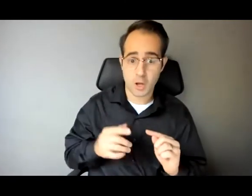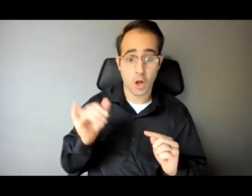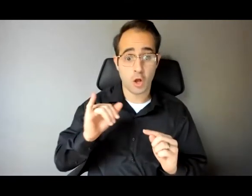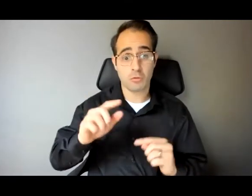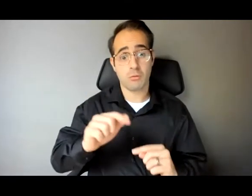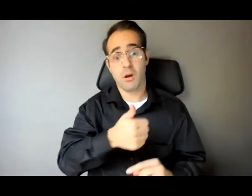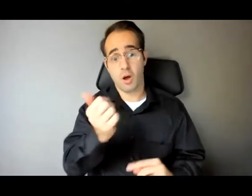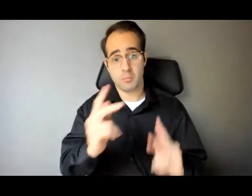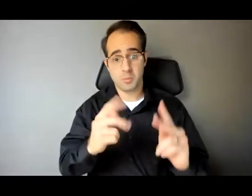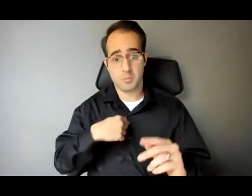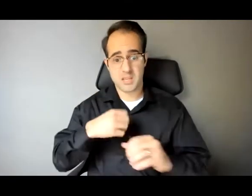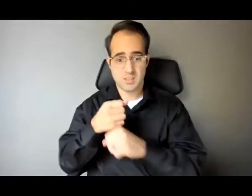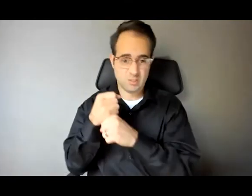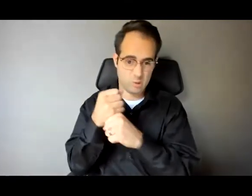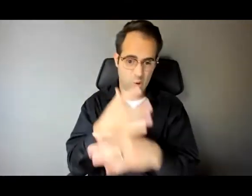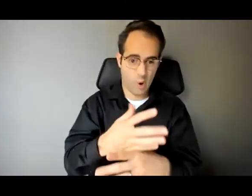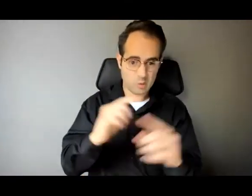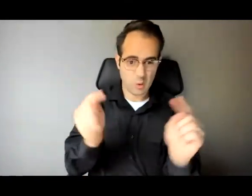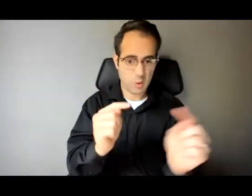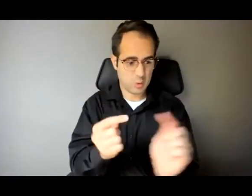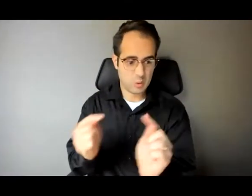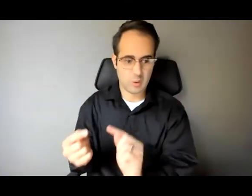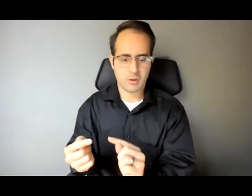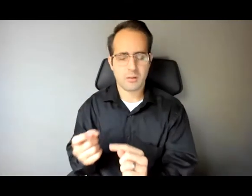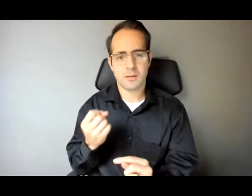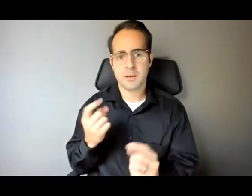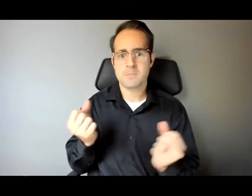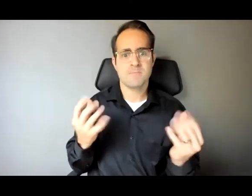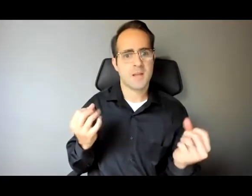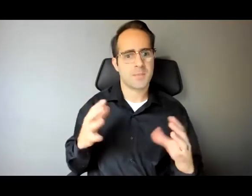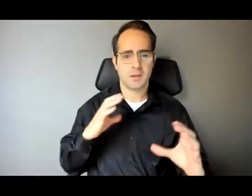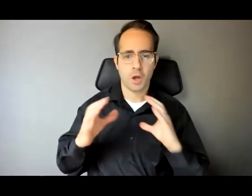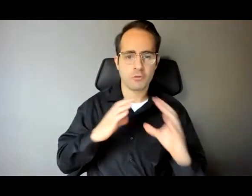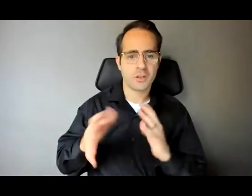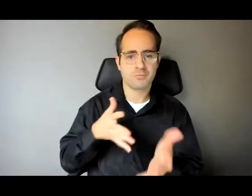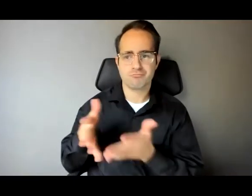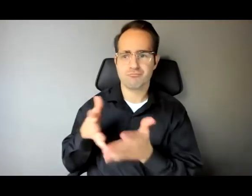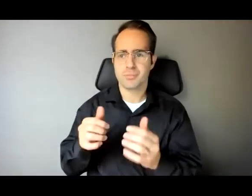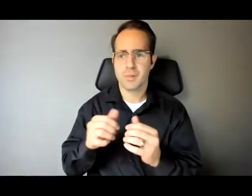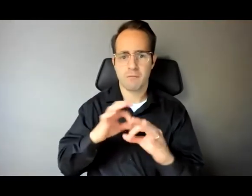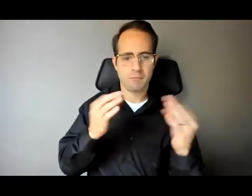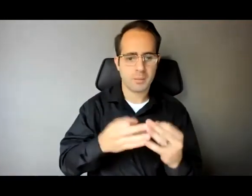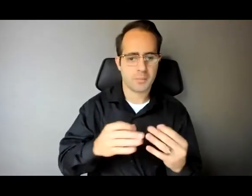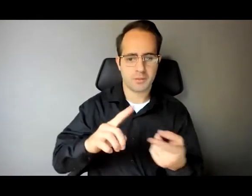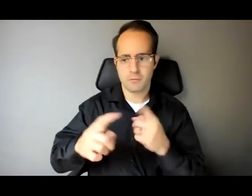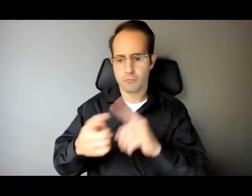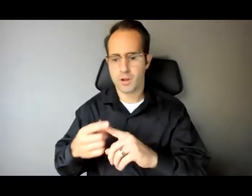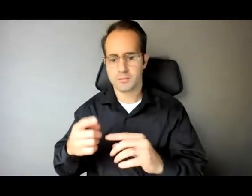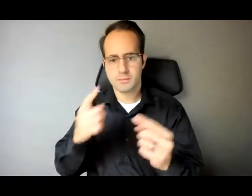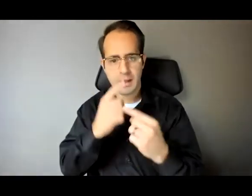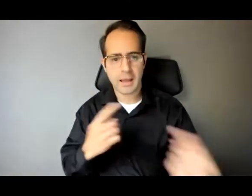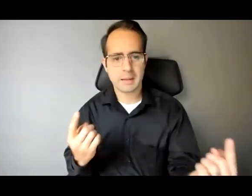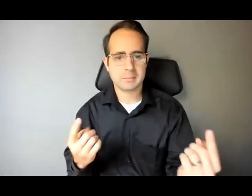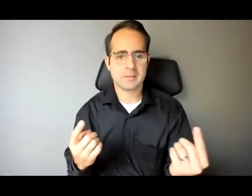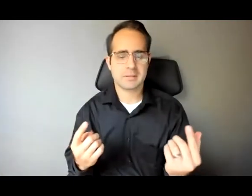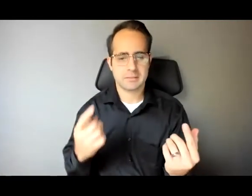the many many conversations I had to have with family and friends and maybe even enemies actually